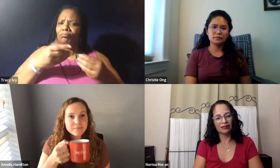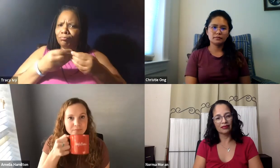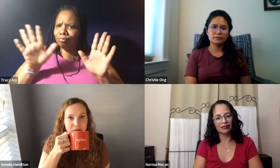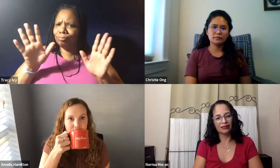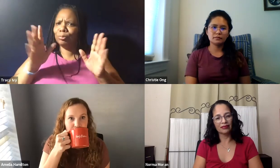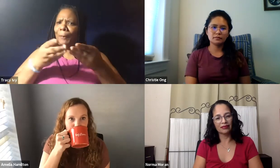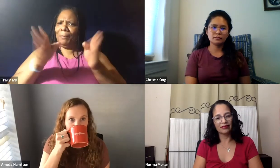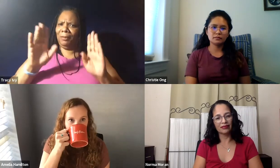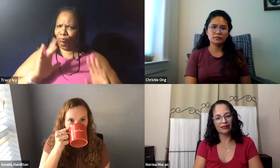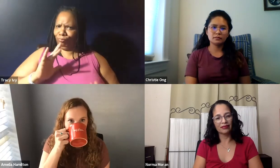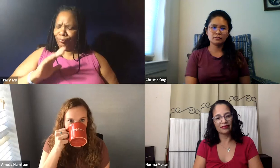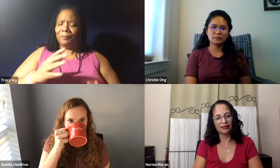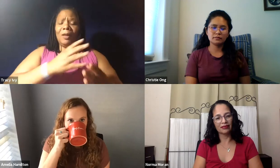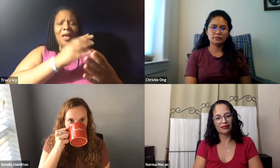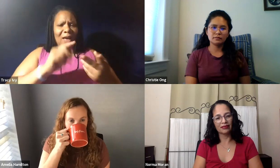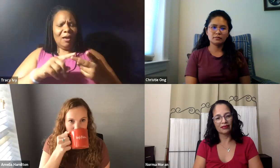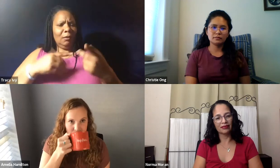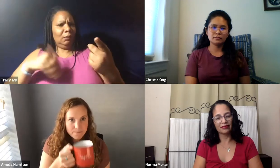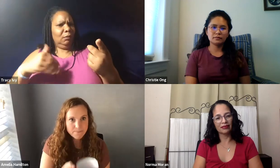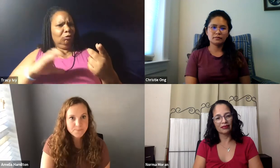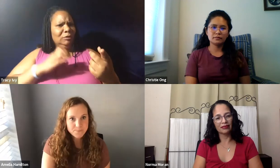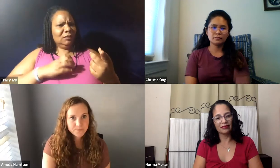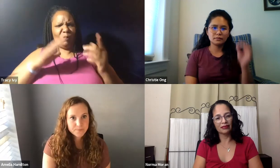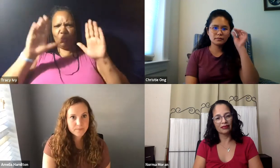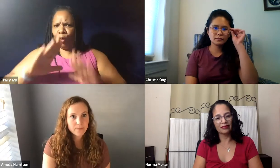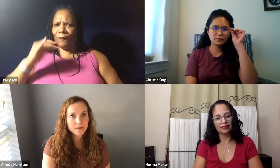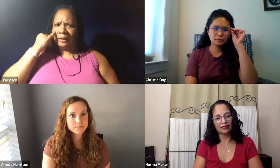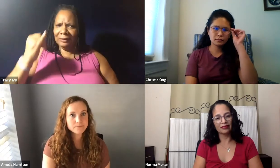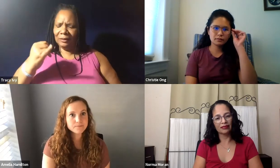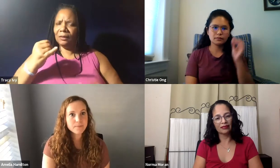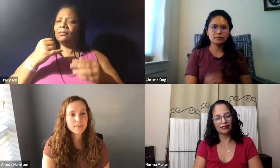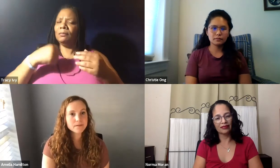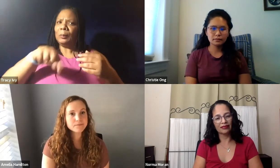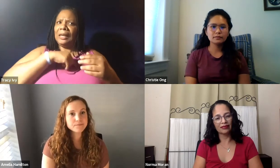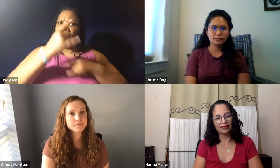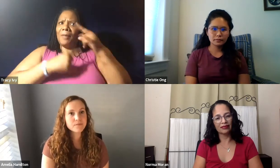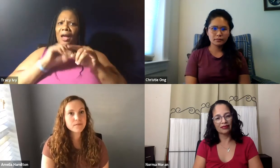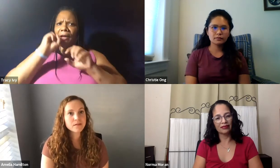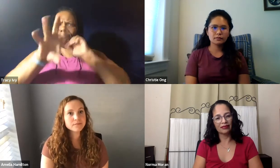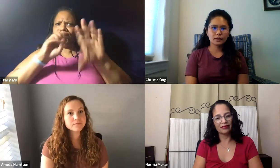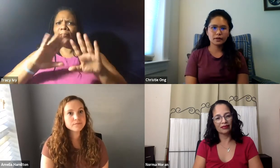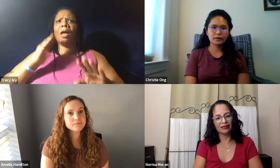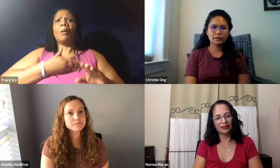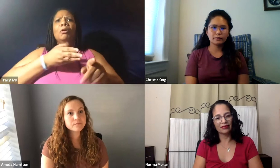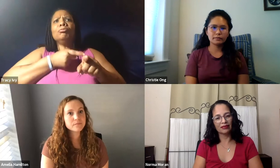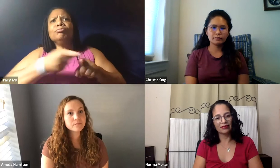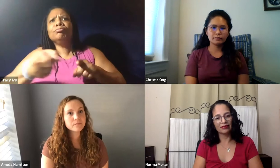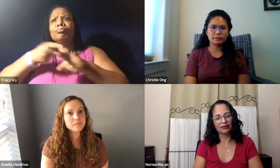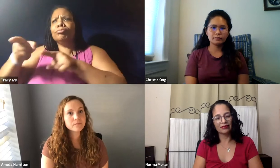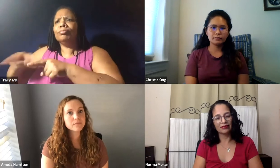Also, we could have speakers and, you know, really change it up. So, Christy, that was a really wonderful idea. I think it would